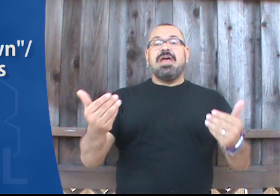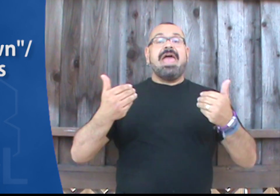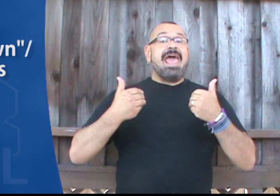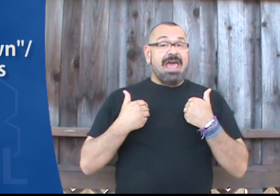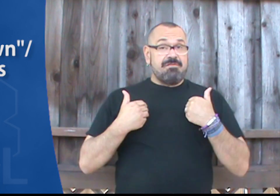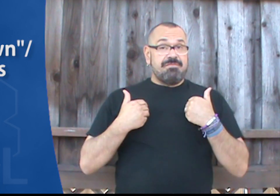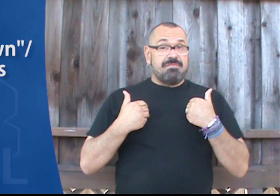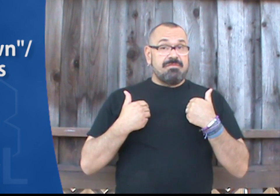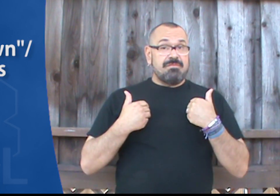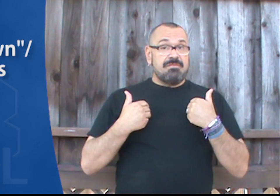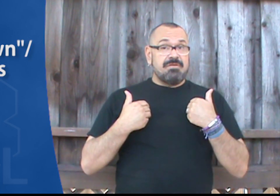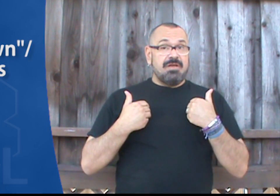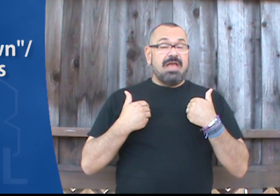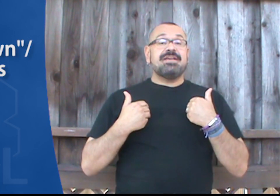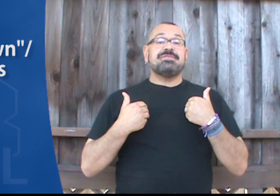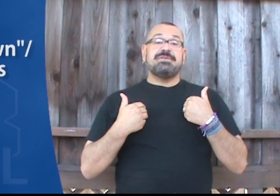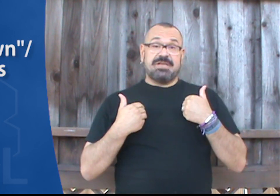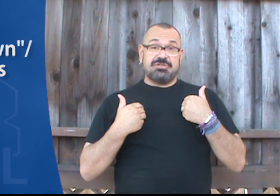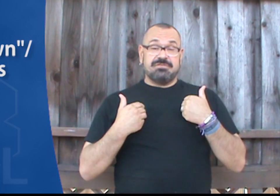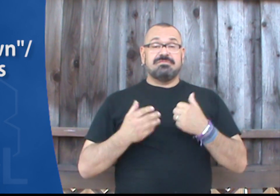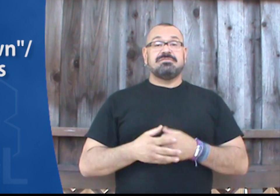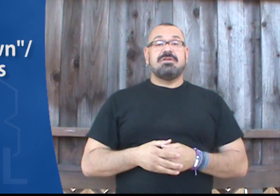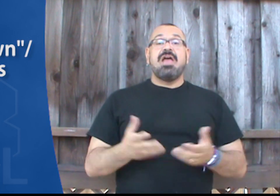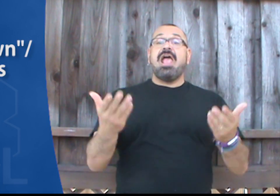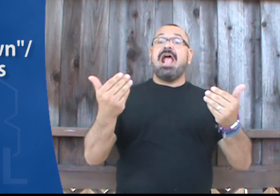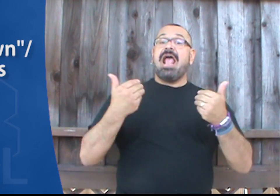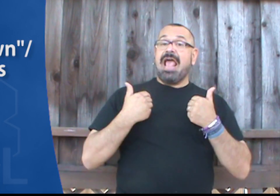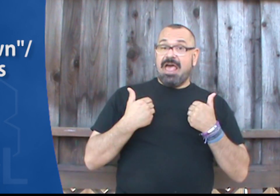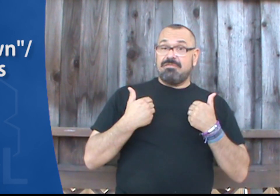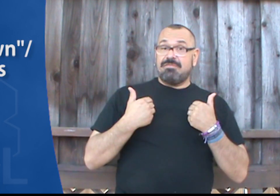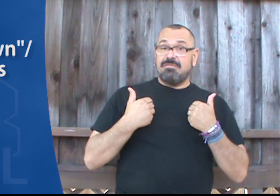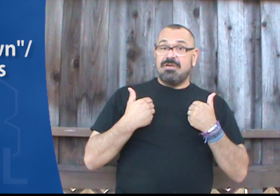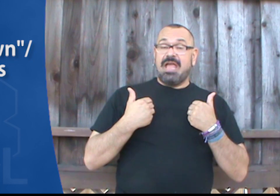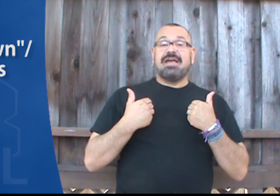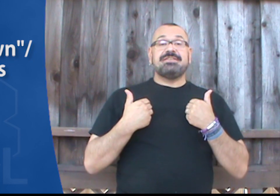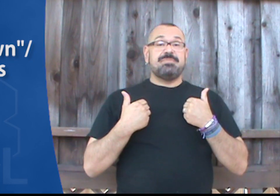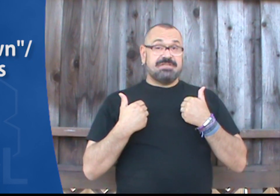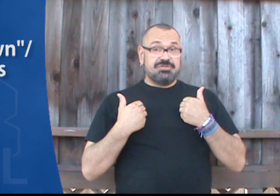Have. As in possession. Have. As in possession.